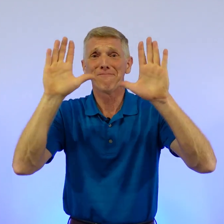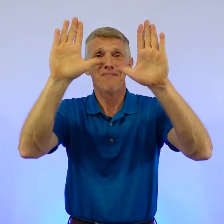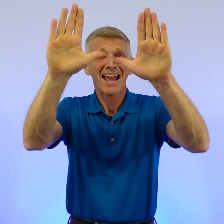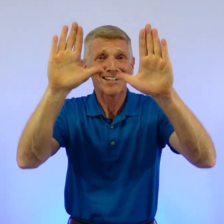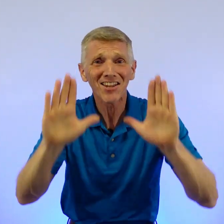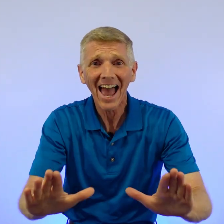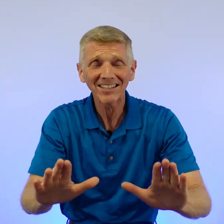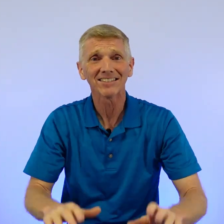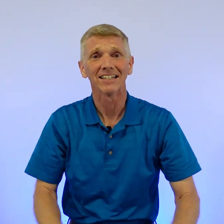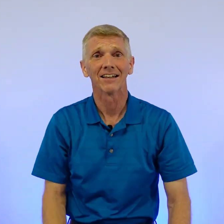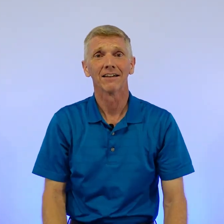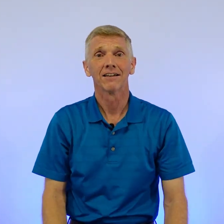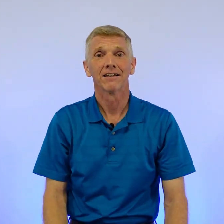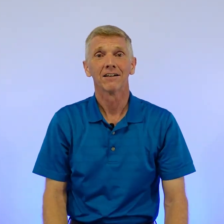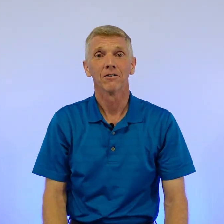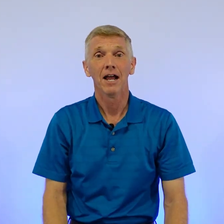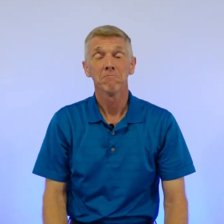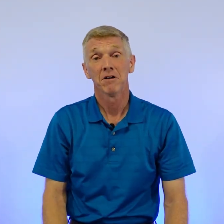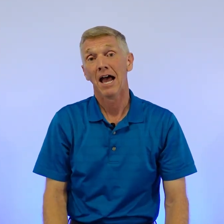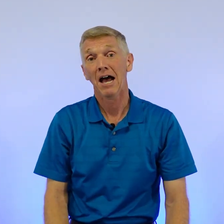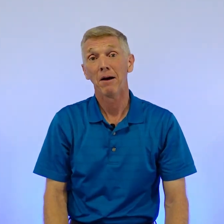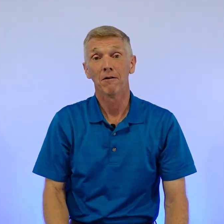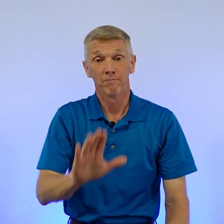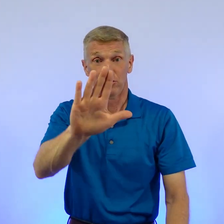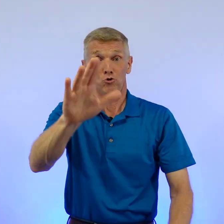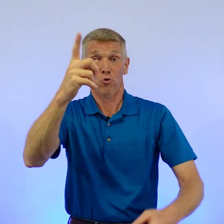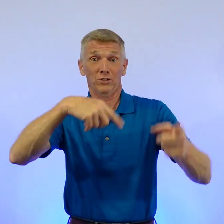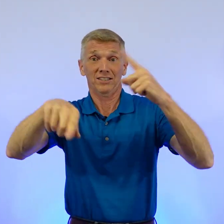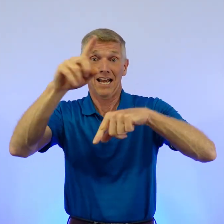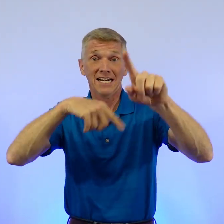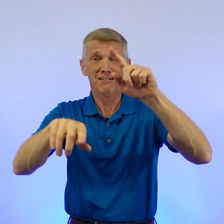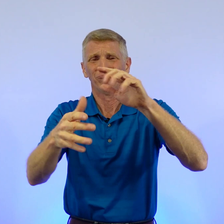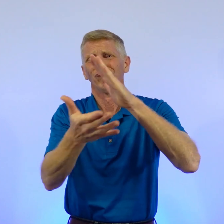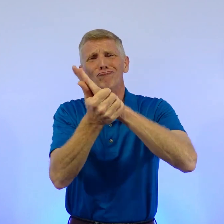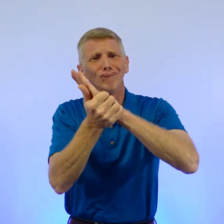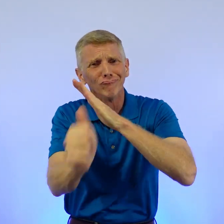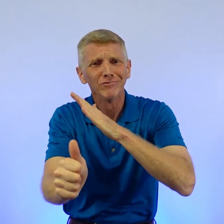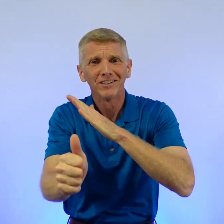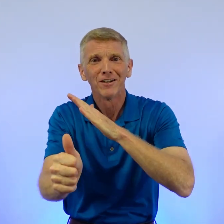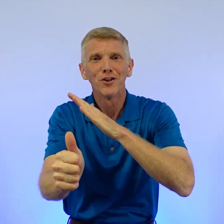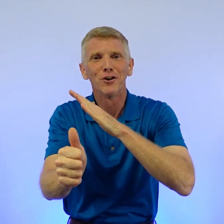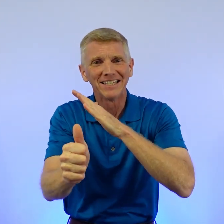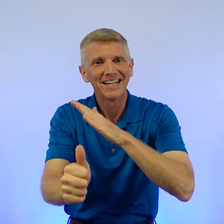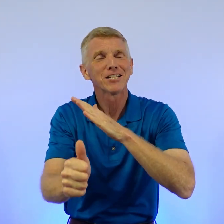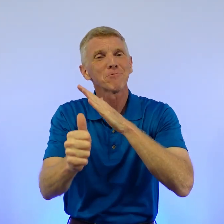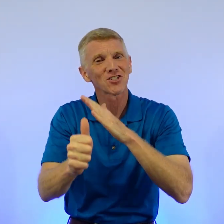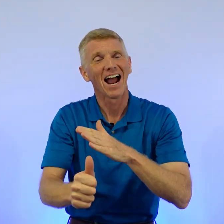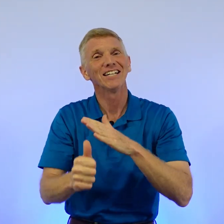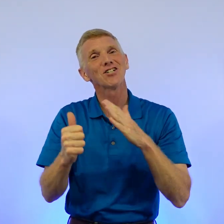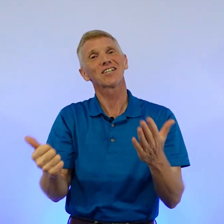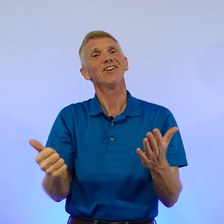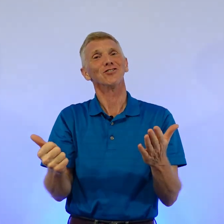fantastic, right? How about your signing? You're getting some signing skills,